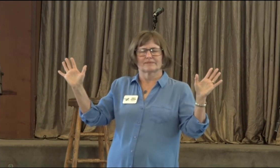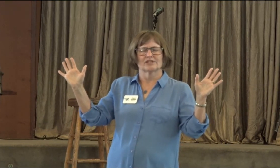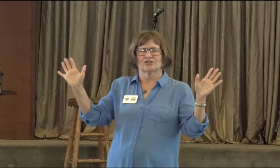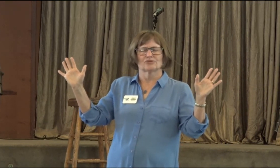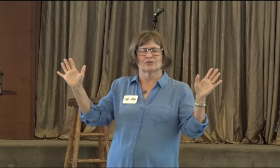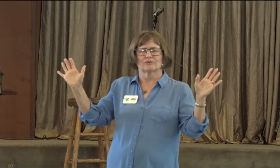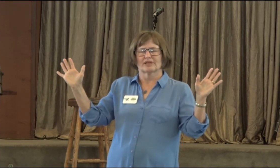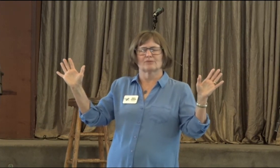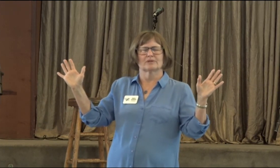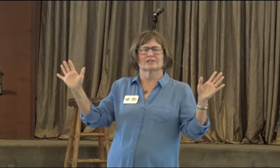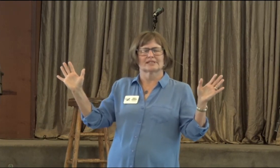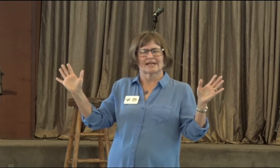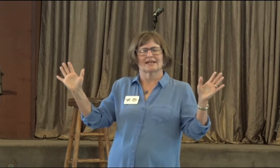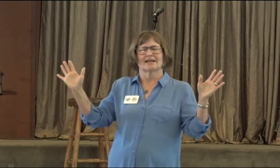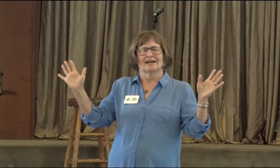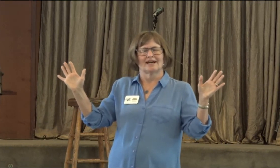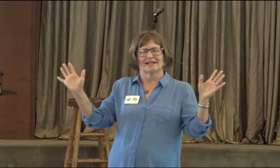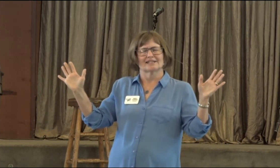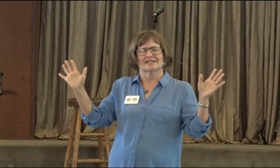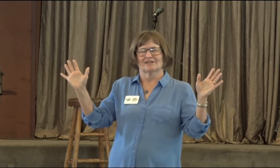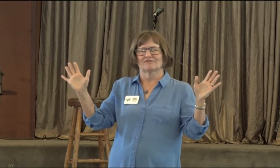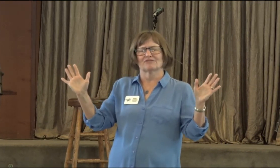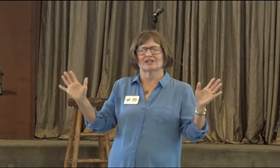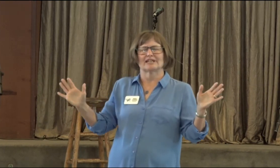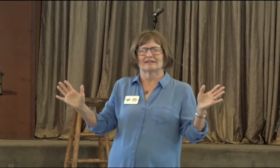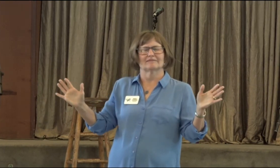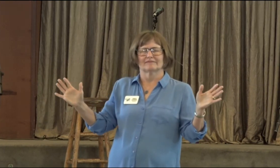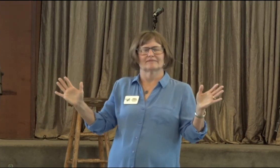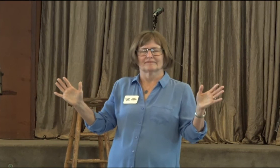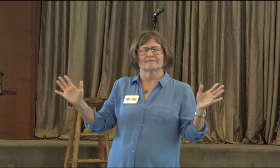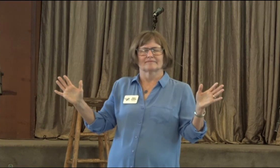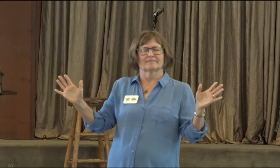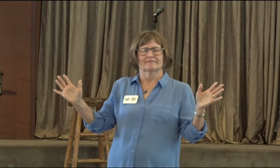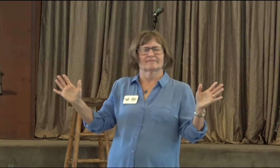This truth that will set us free.